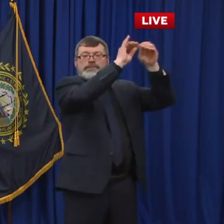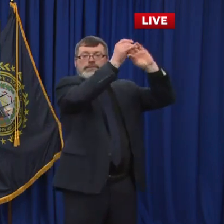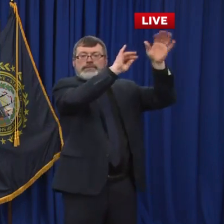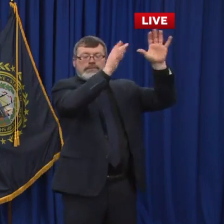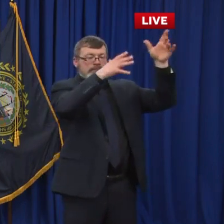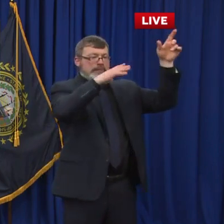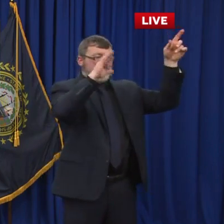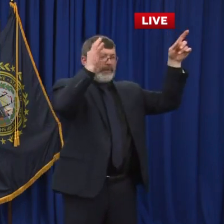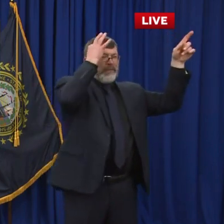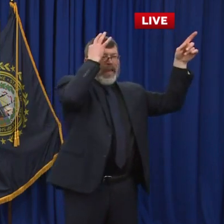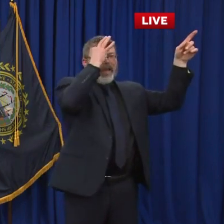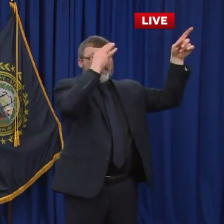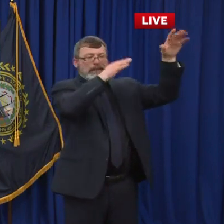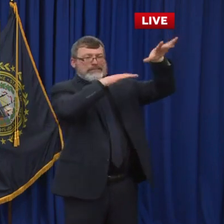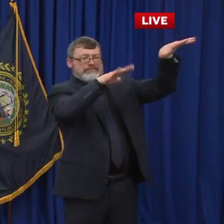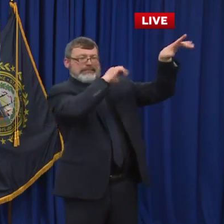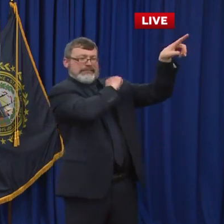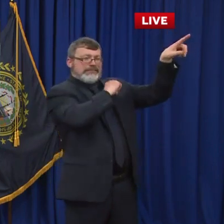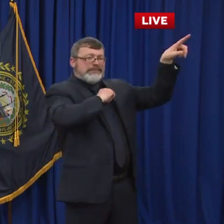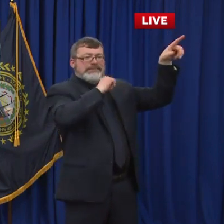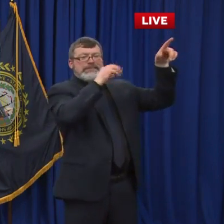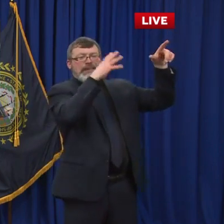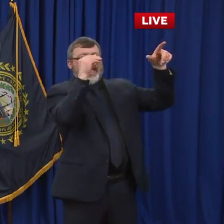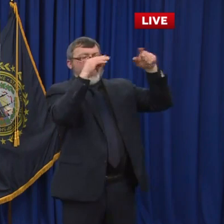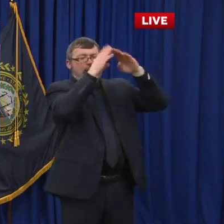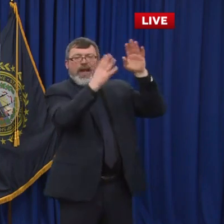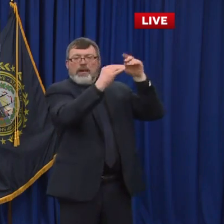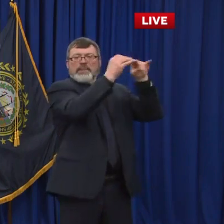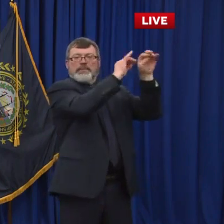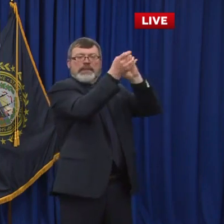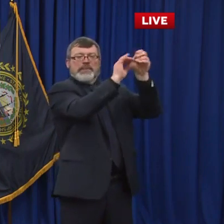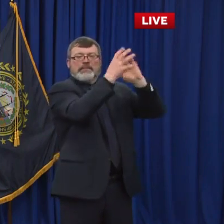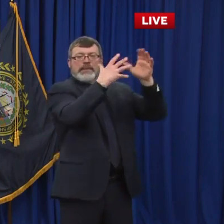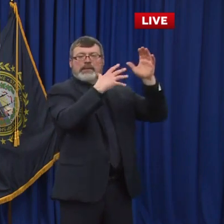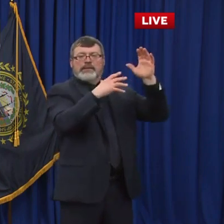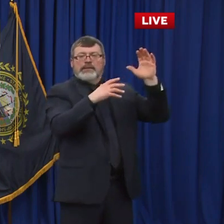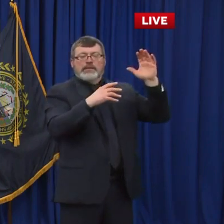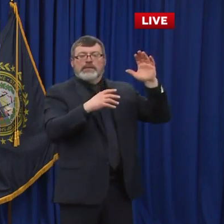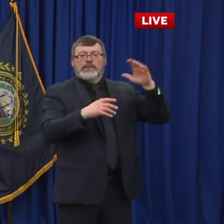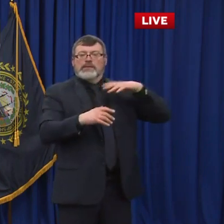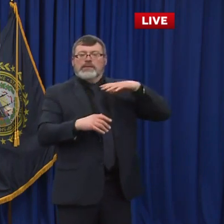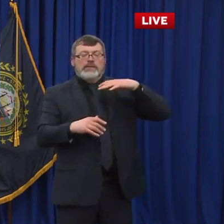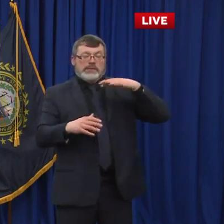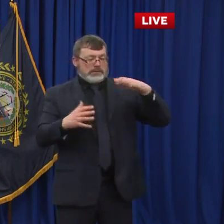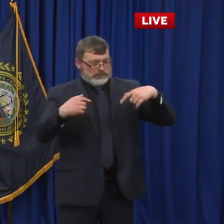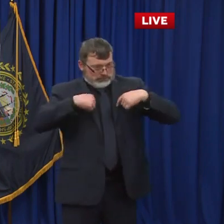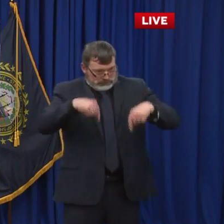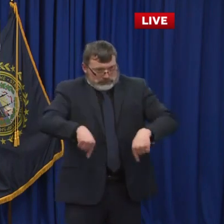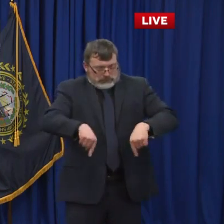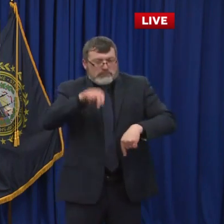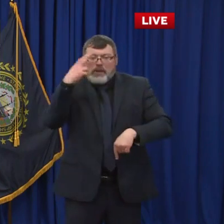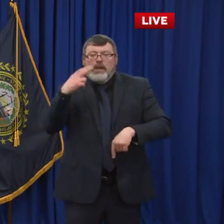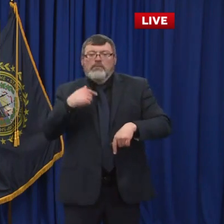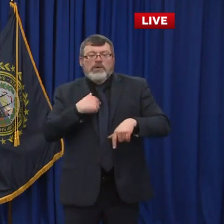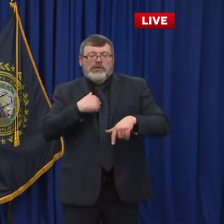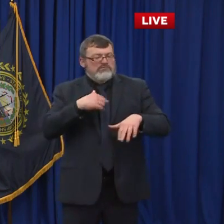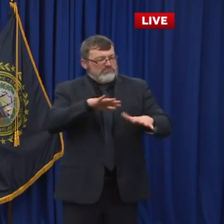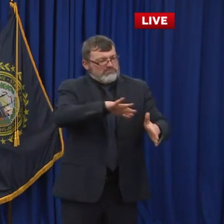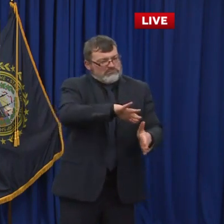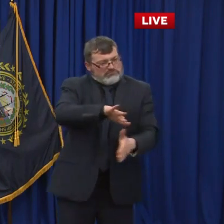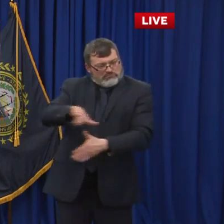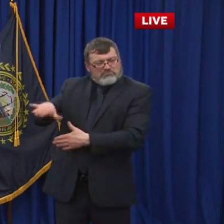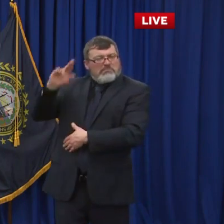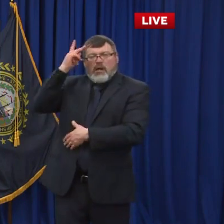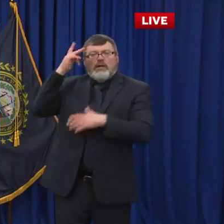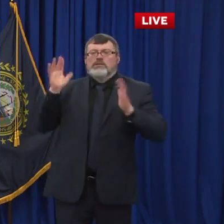kind of confuse the issue on their level. But we don't look at the politics. We look at the data, the science and and the successful models that we have not just here